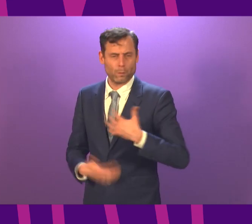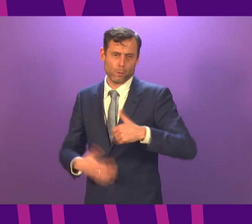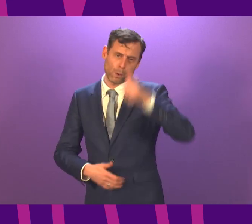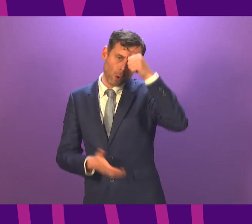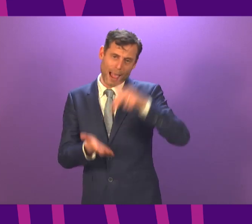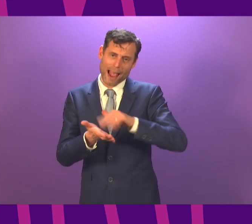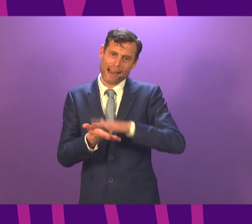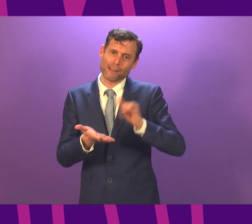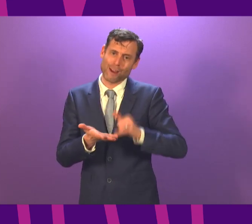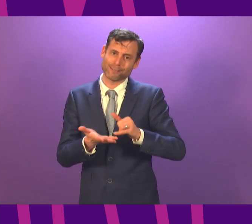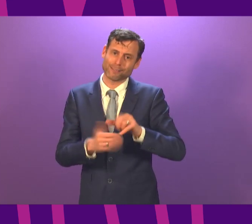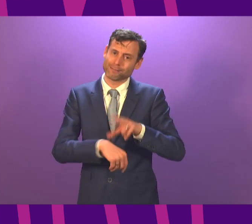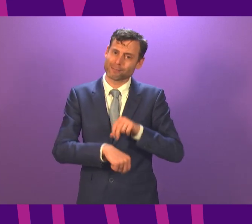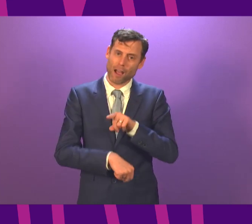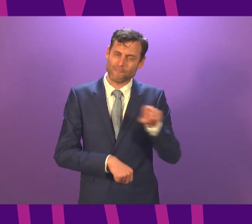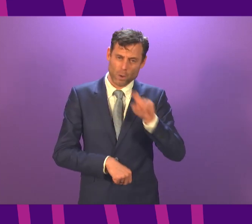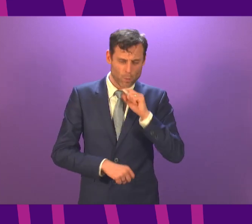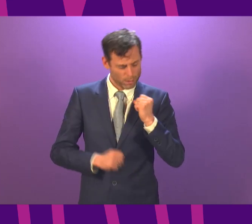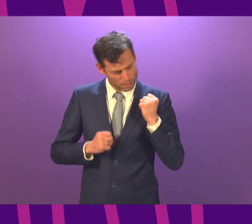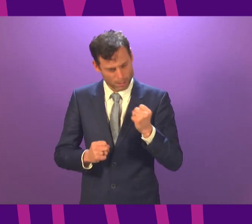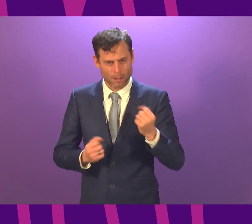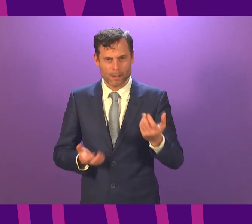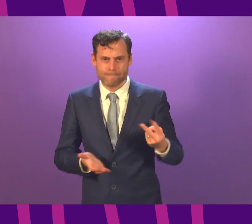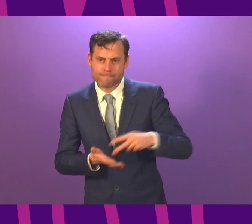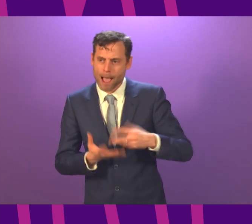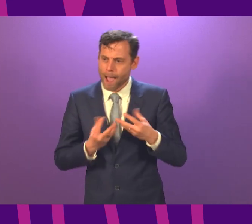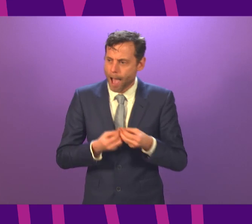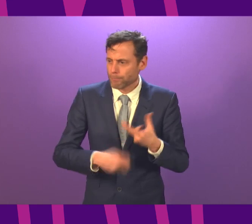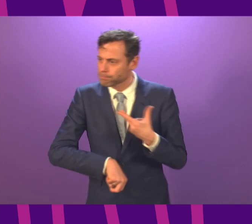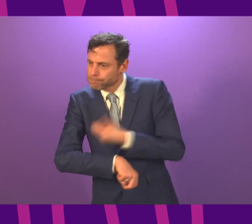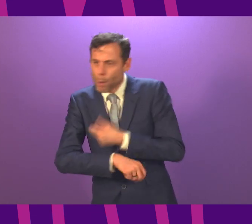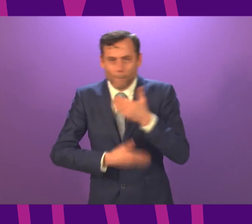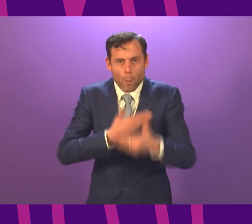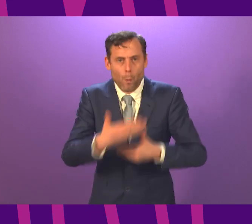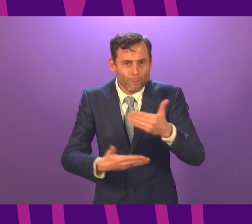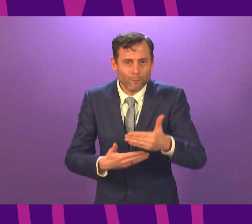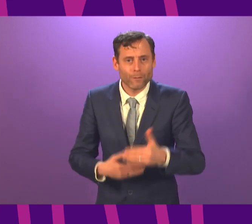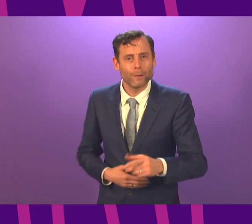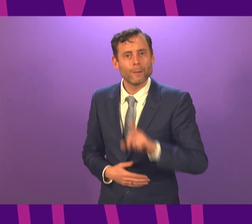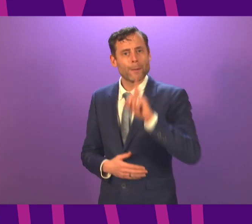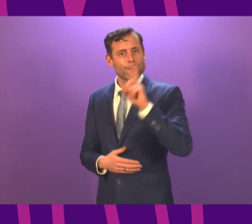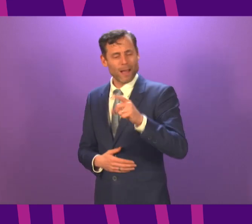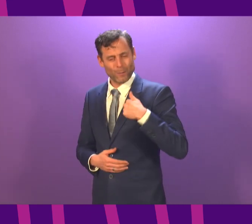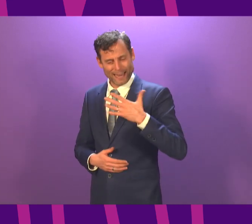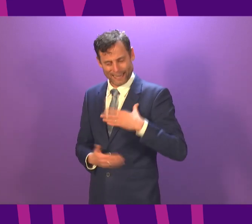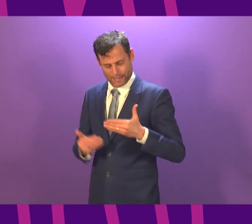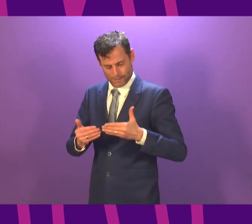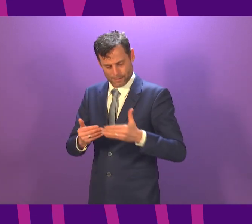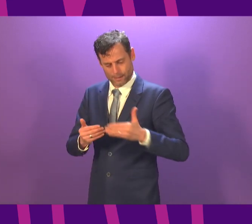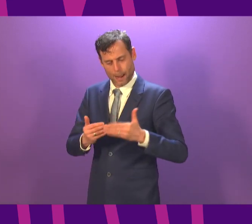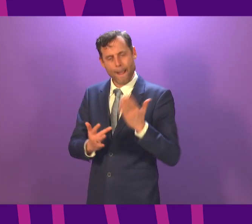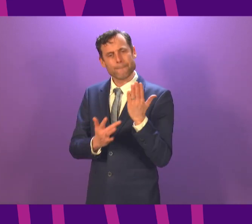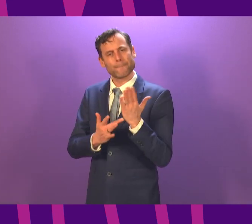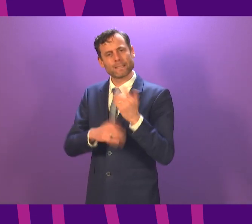when the vaccines are delivered to them. I believe it would greatly help people to get more medium to longer-term certainty from the